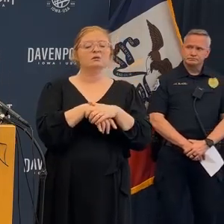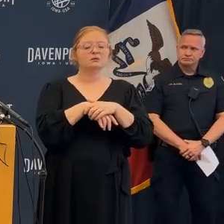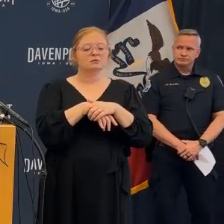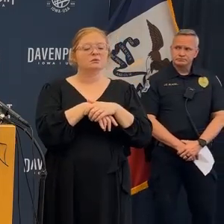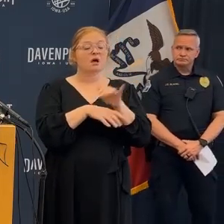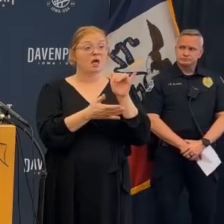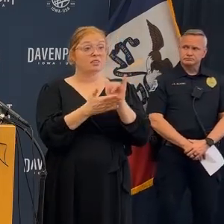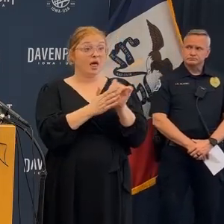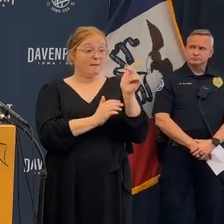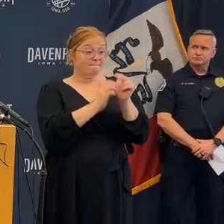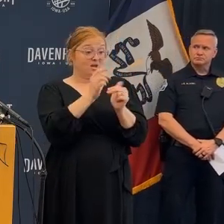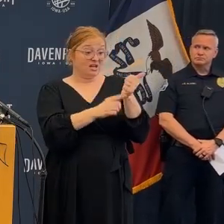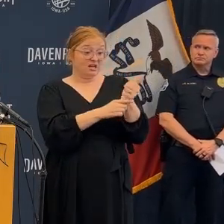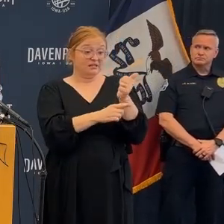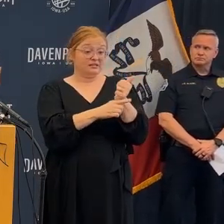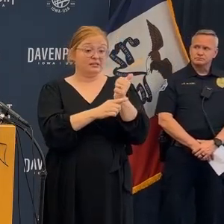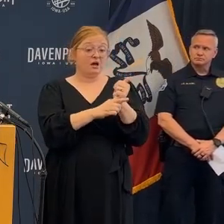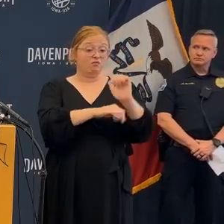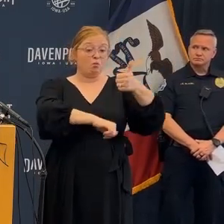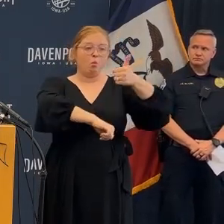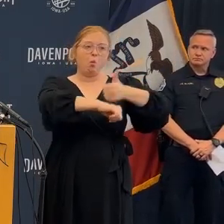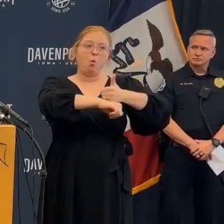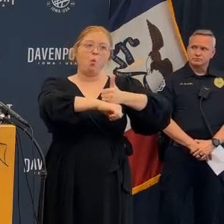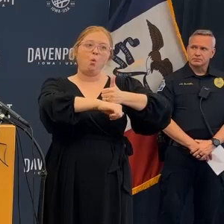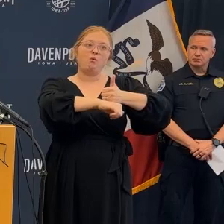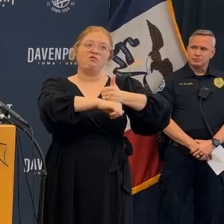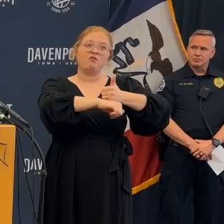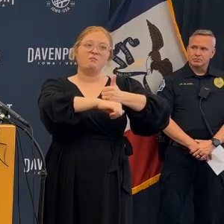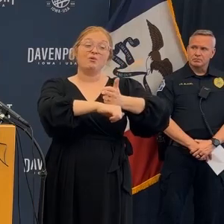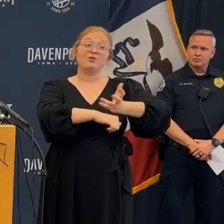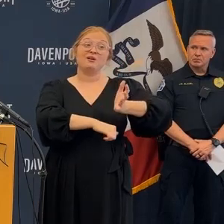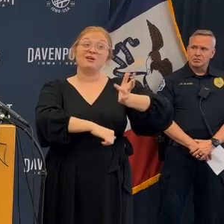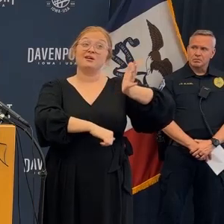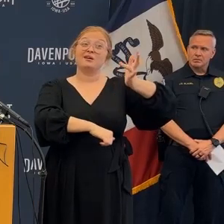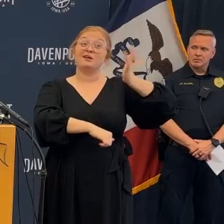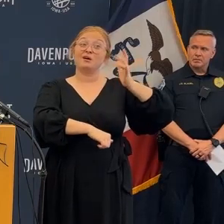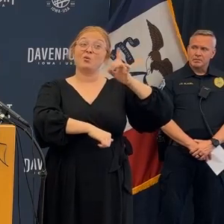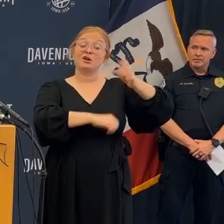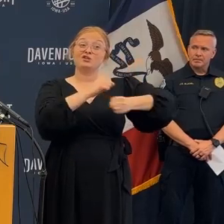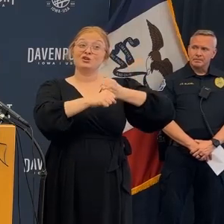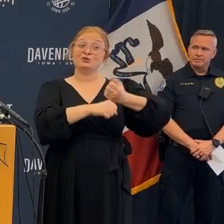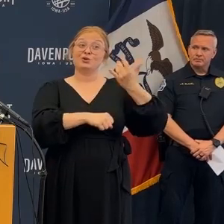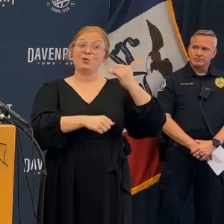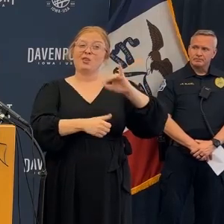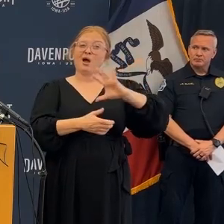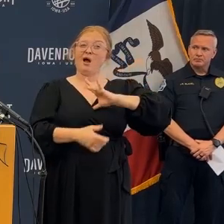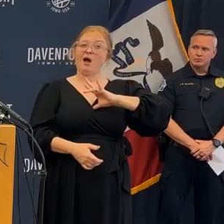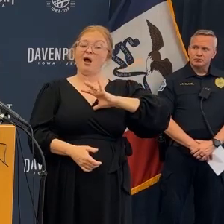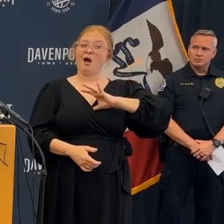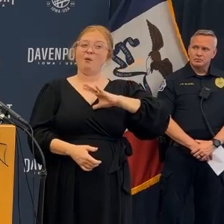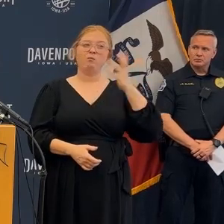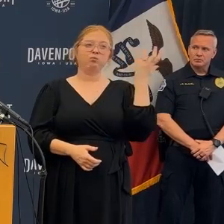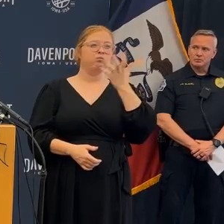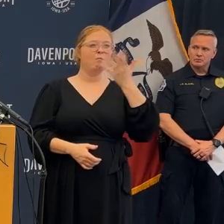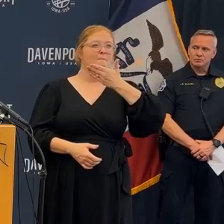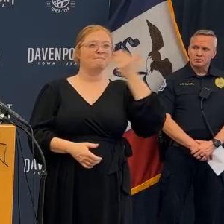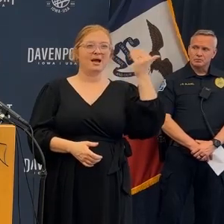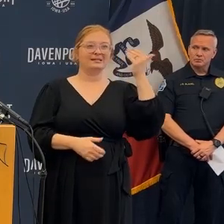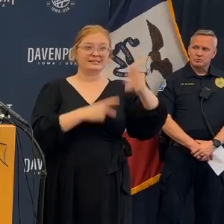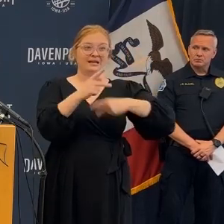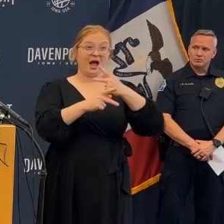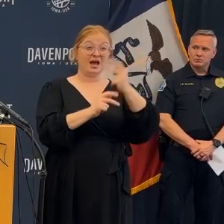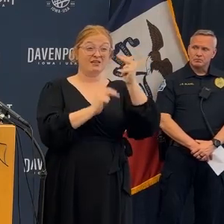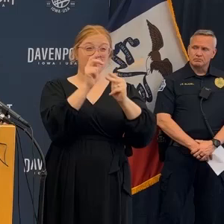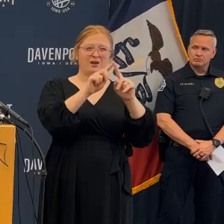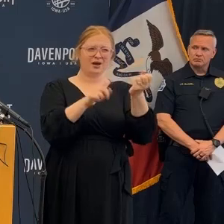and steel okay it was built in a way that was state of the